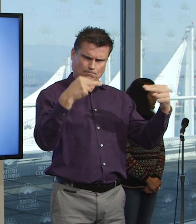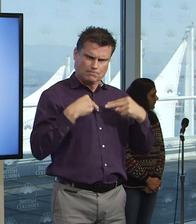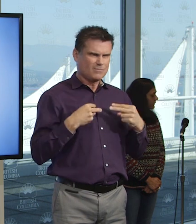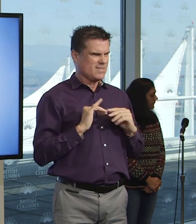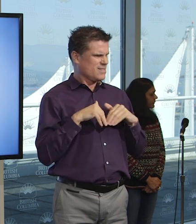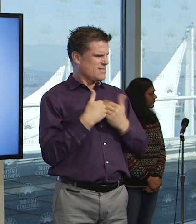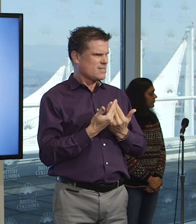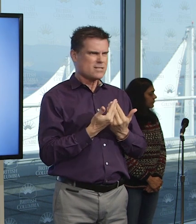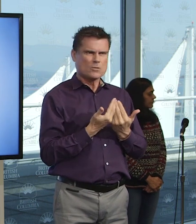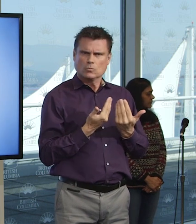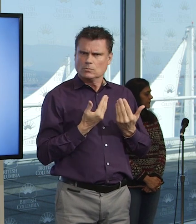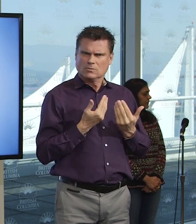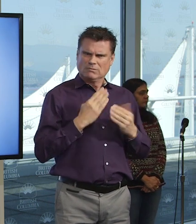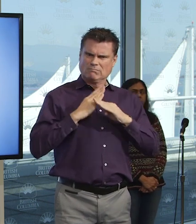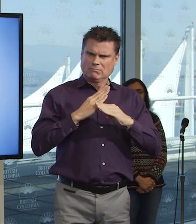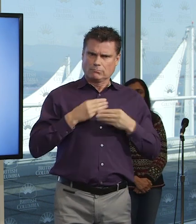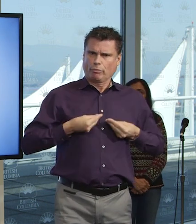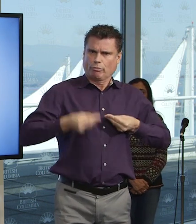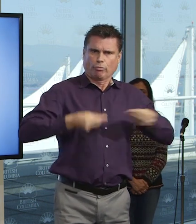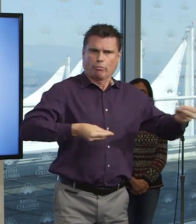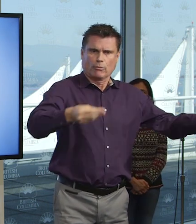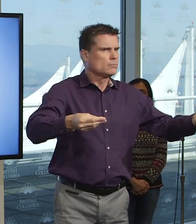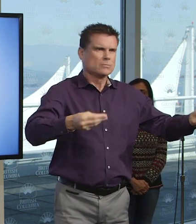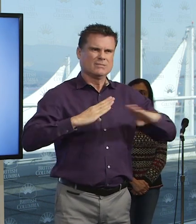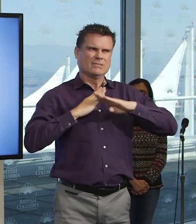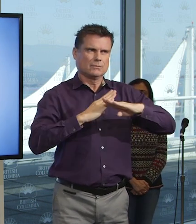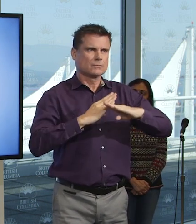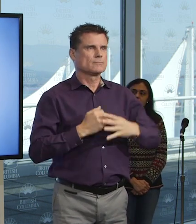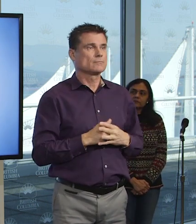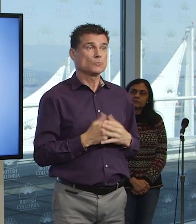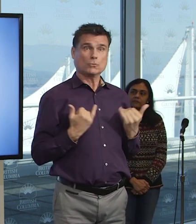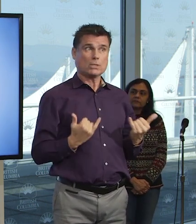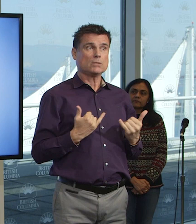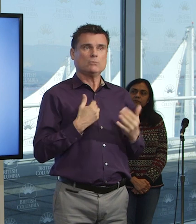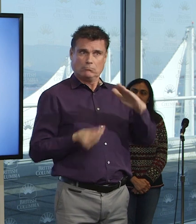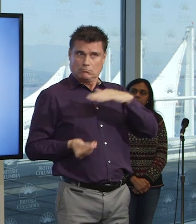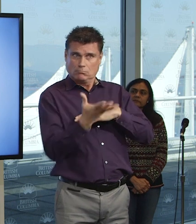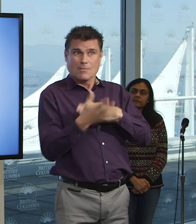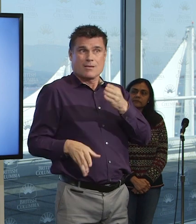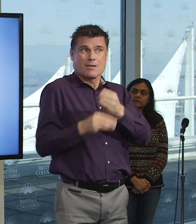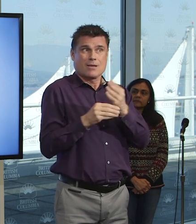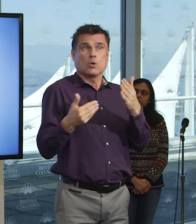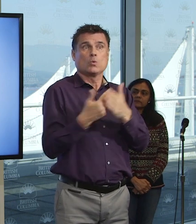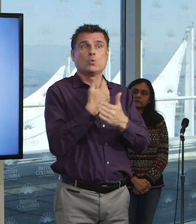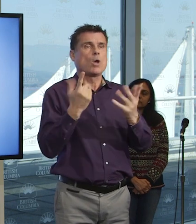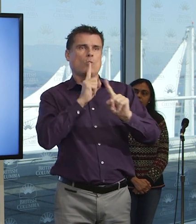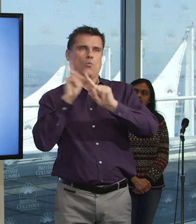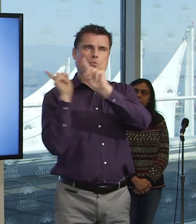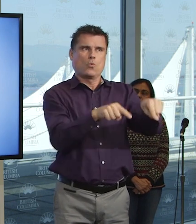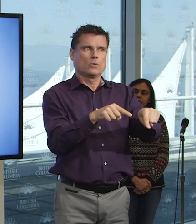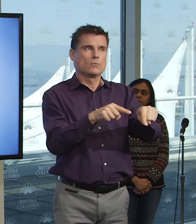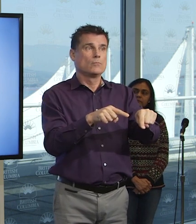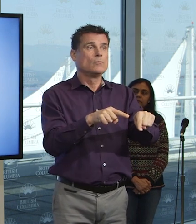I am issuing a new order today, effective today. am now ordering that personal service establishments